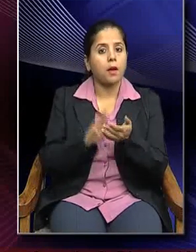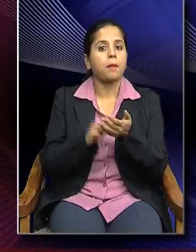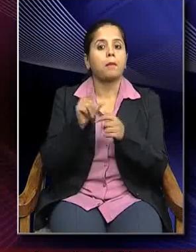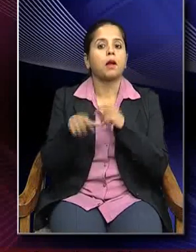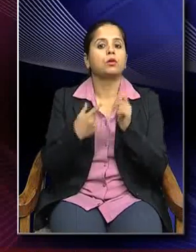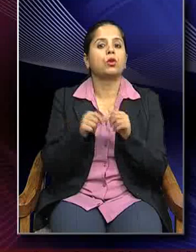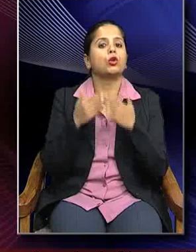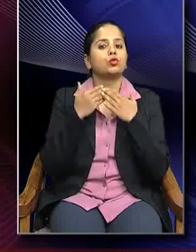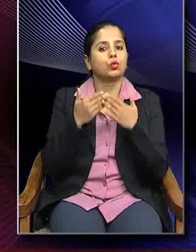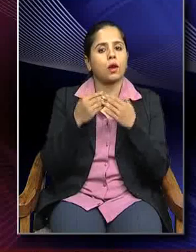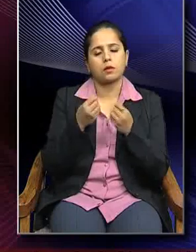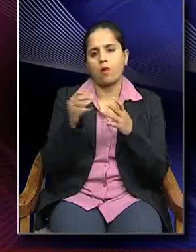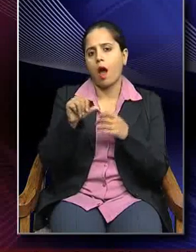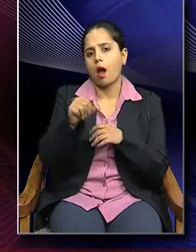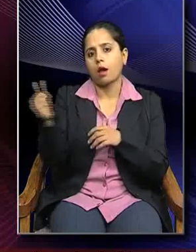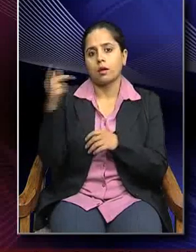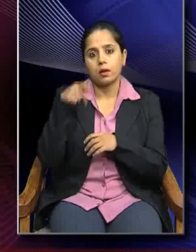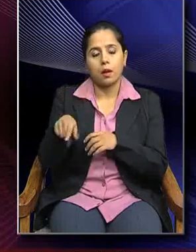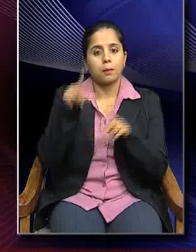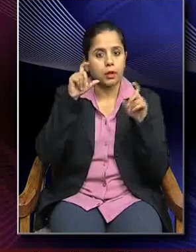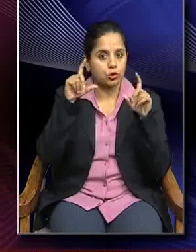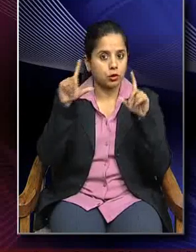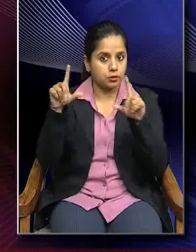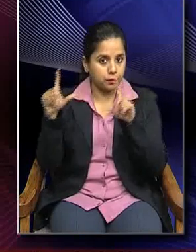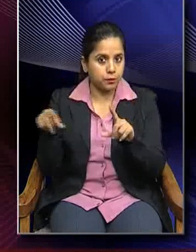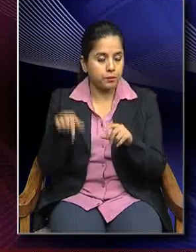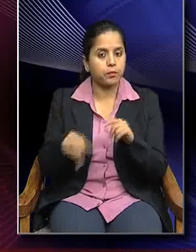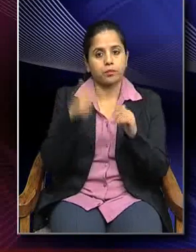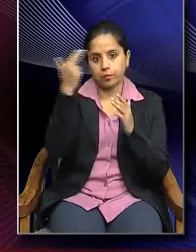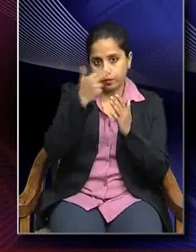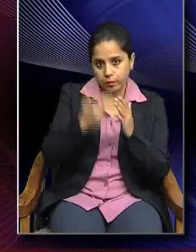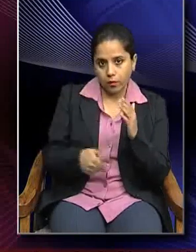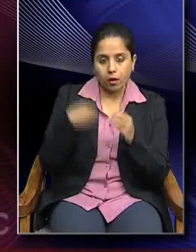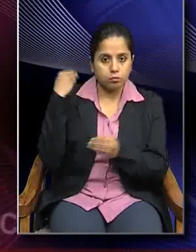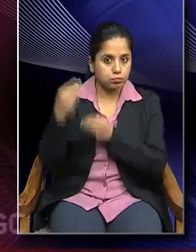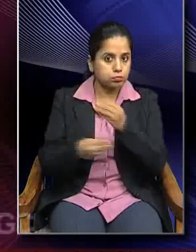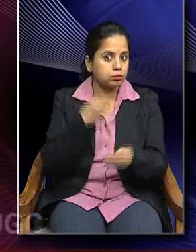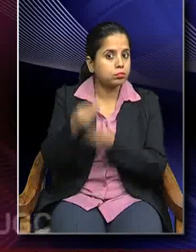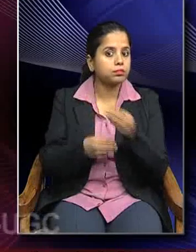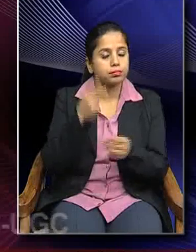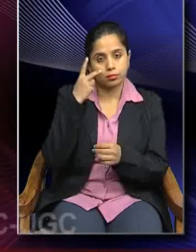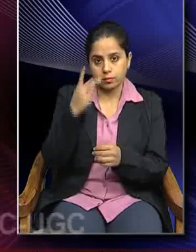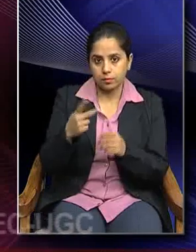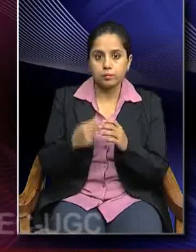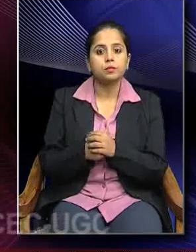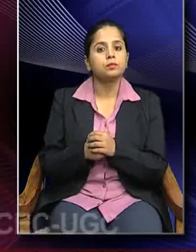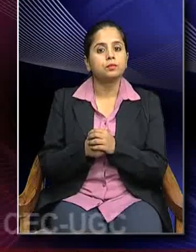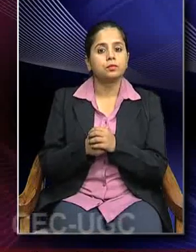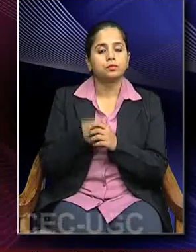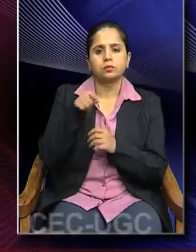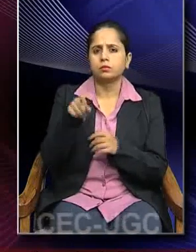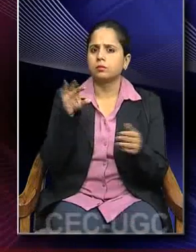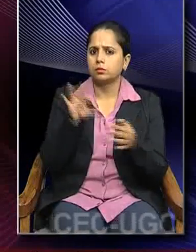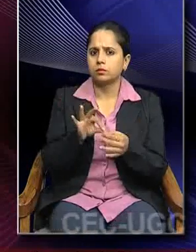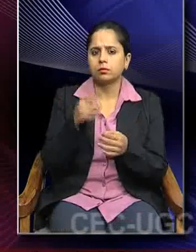that several other images, sculpturing traditions belonging